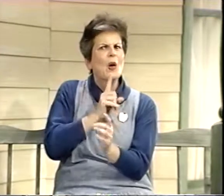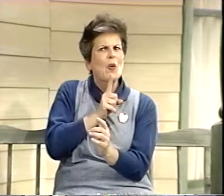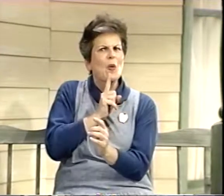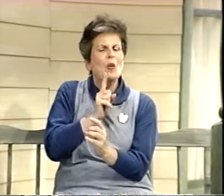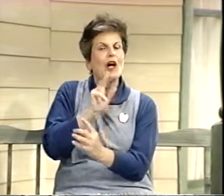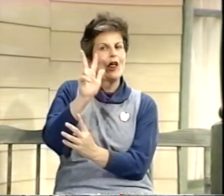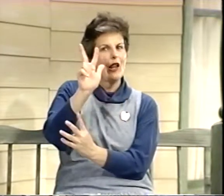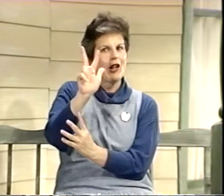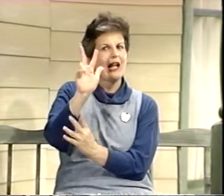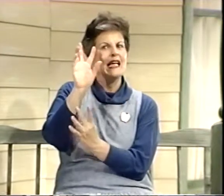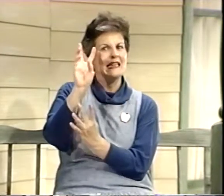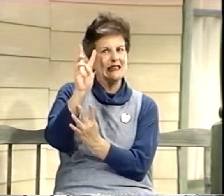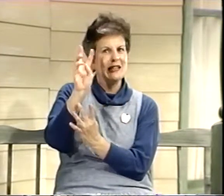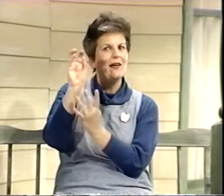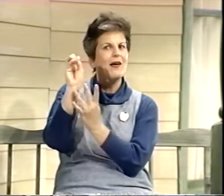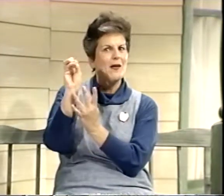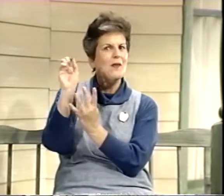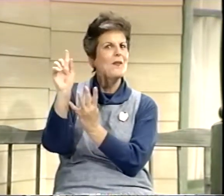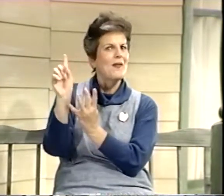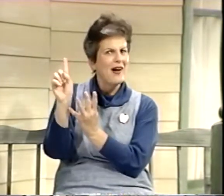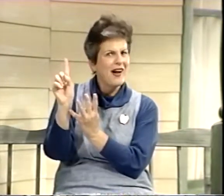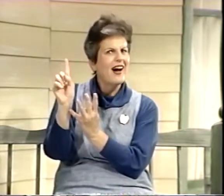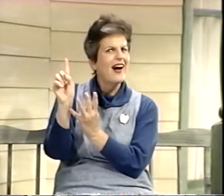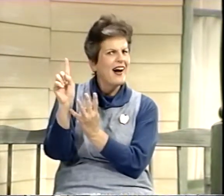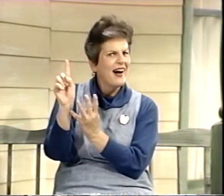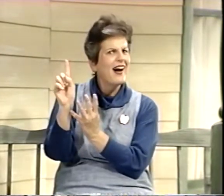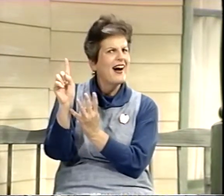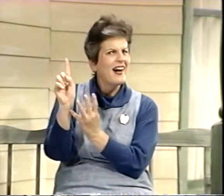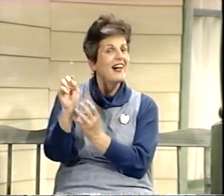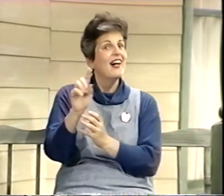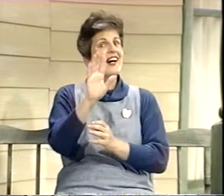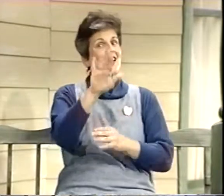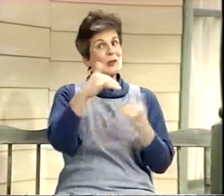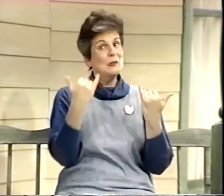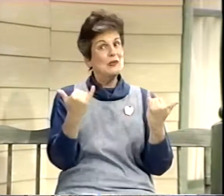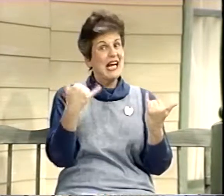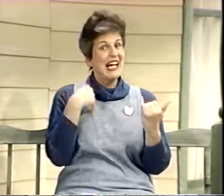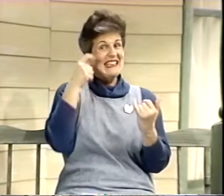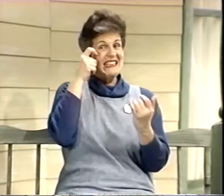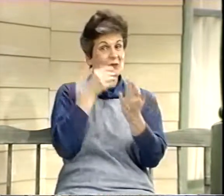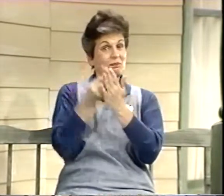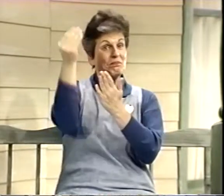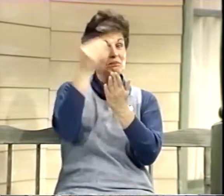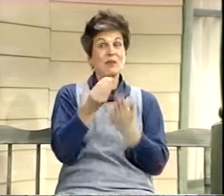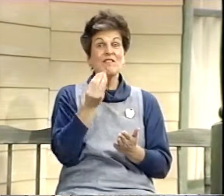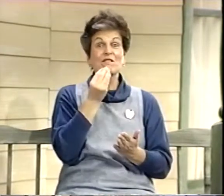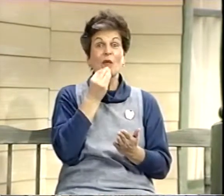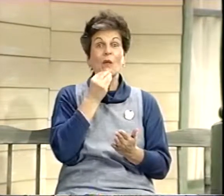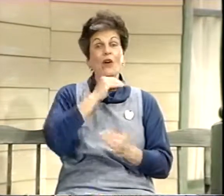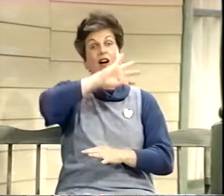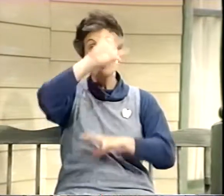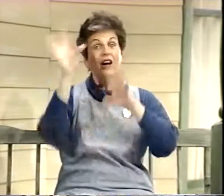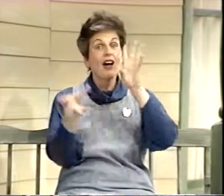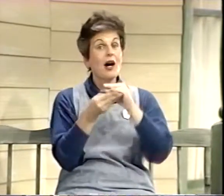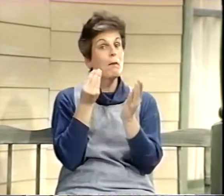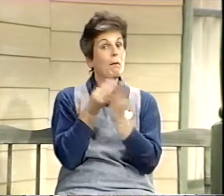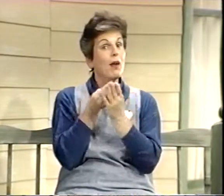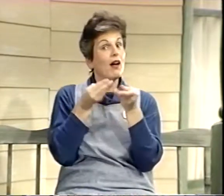3601. And today, I just recently bought some food